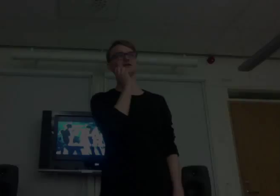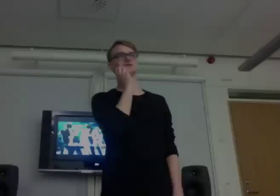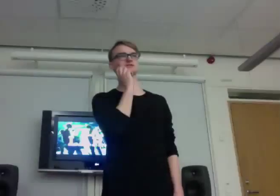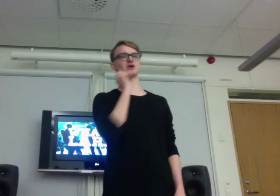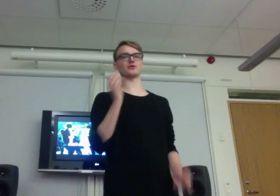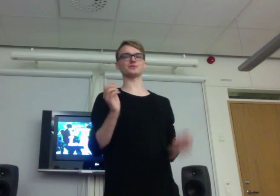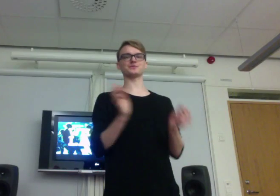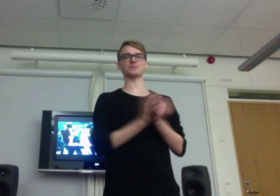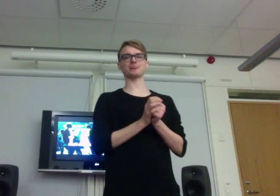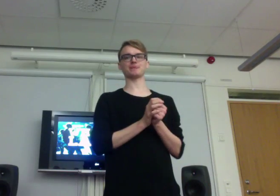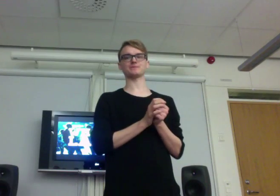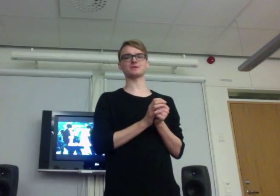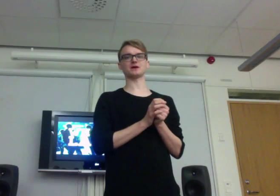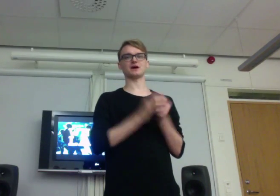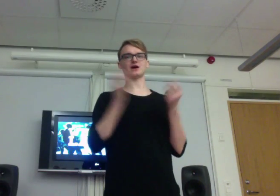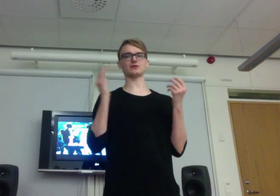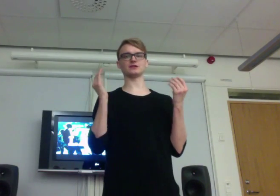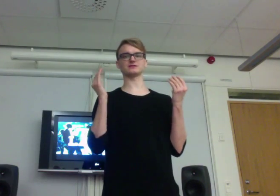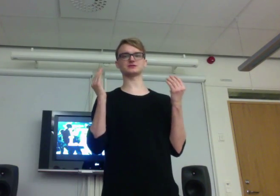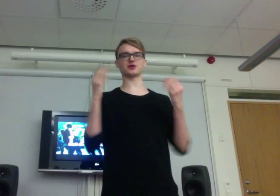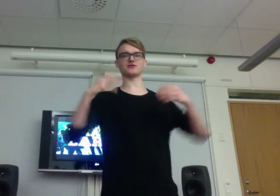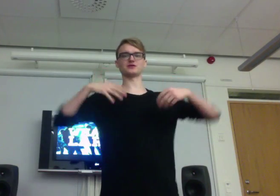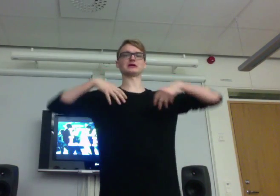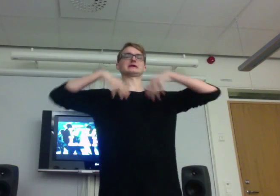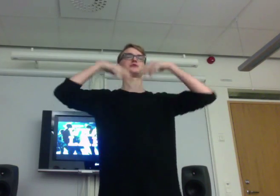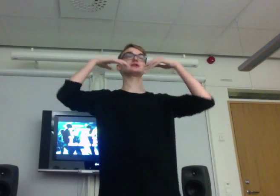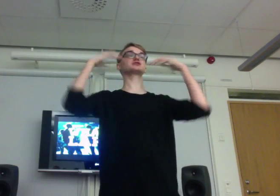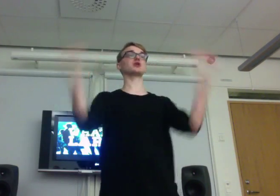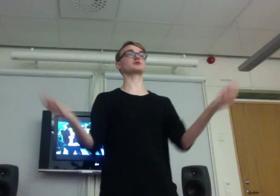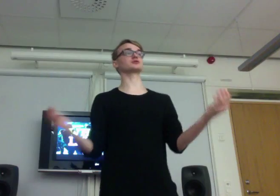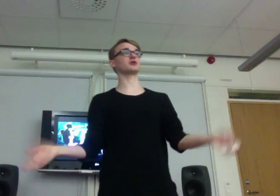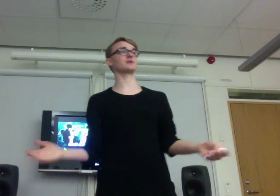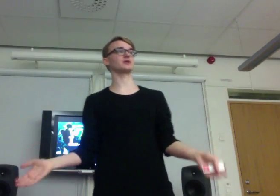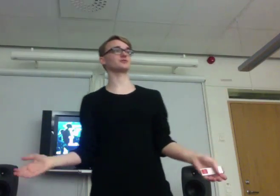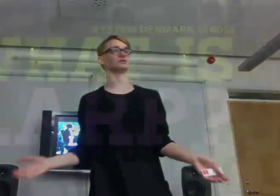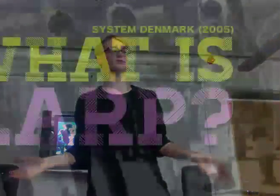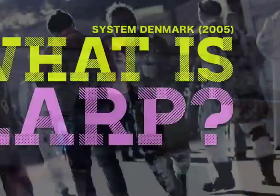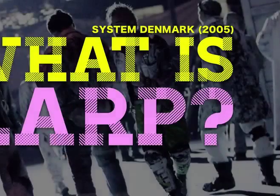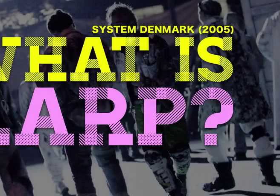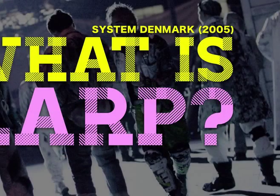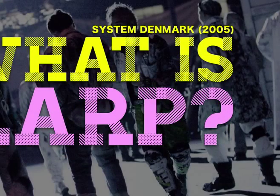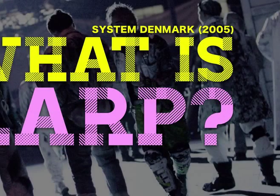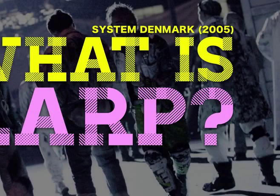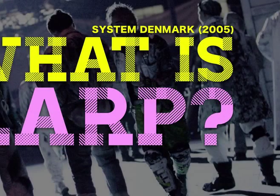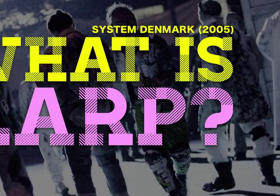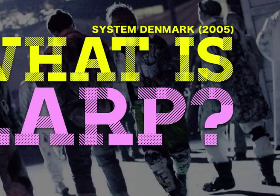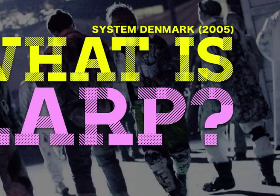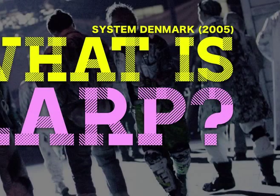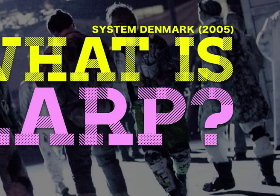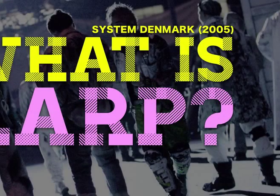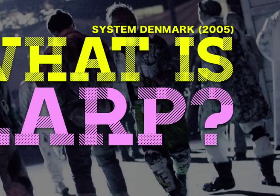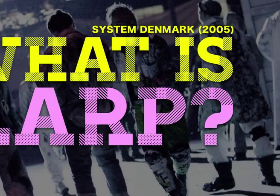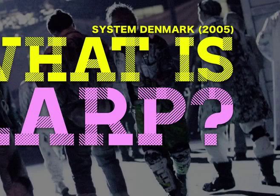So, I will sort of really start to talk about what LARP is now. And